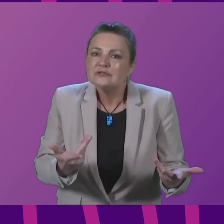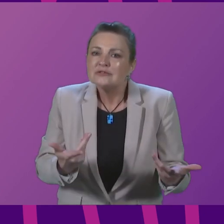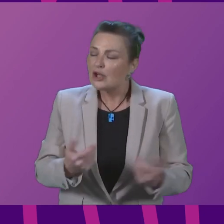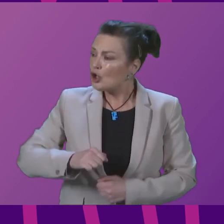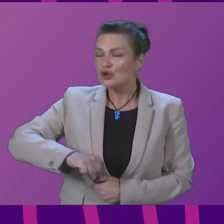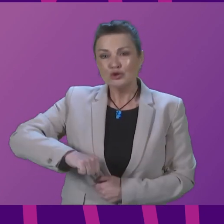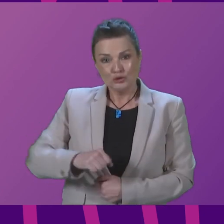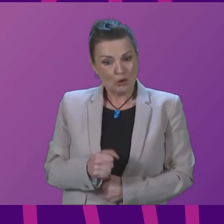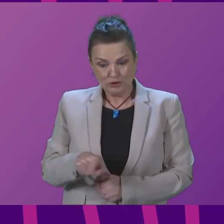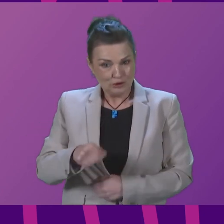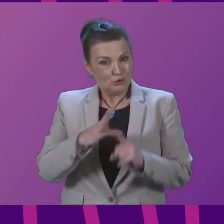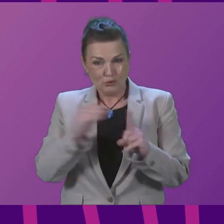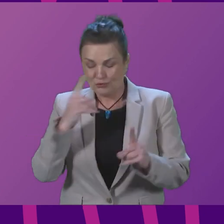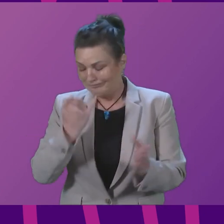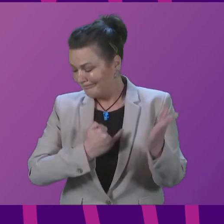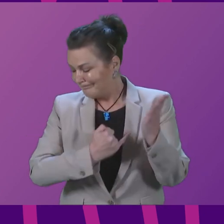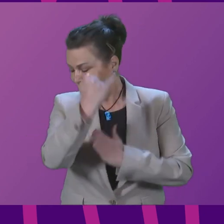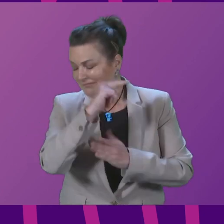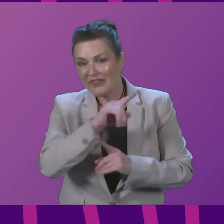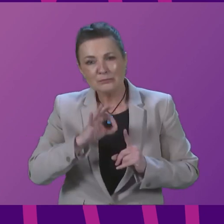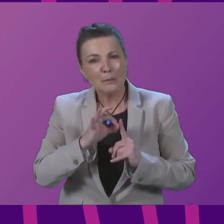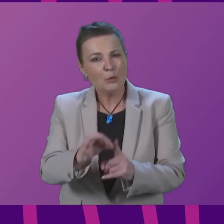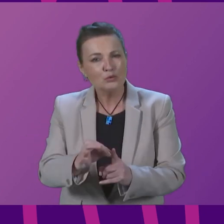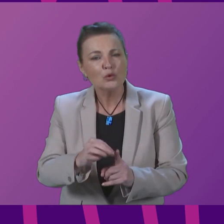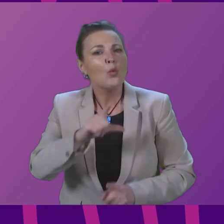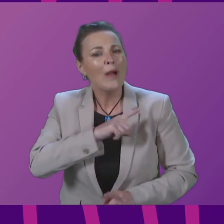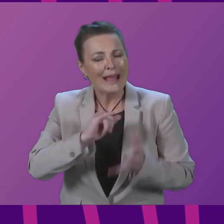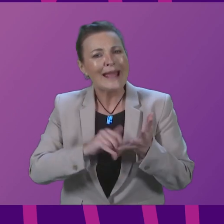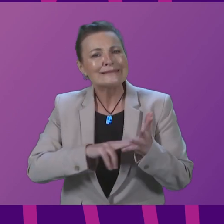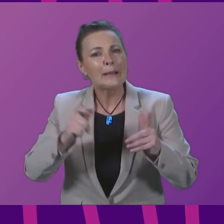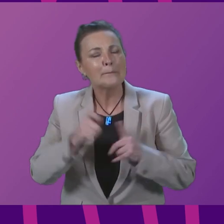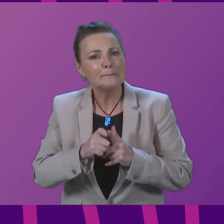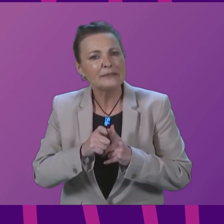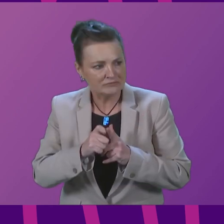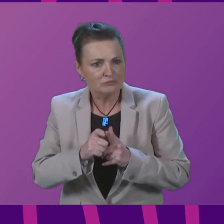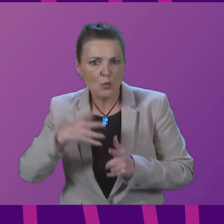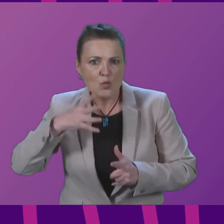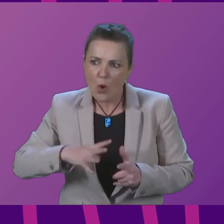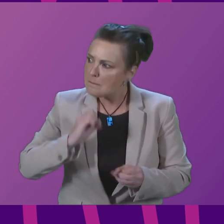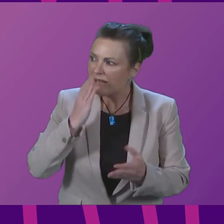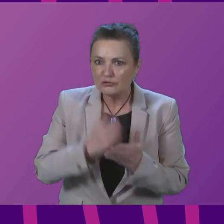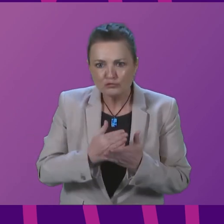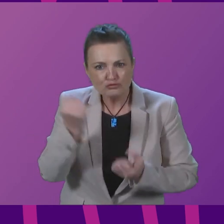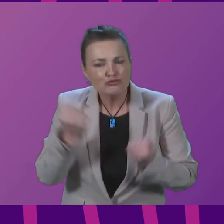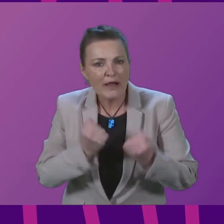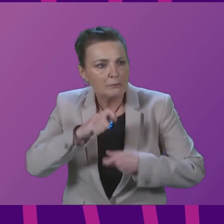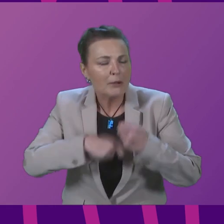opposed to this proposal. So why are the SNP intent on making driving in our cities unaffordable?